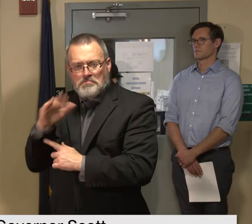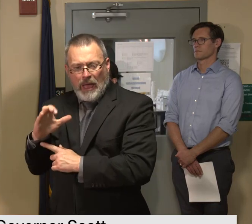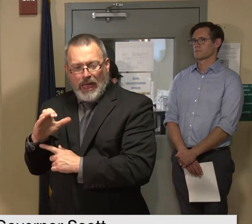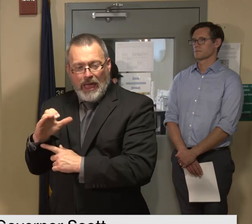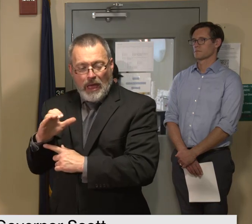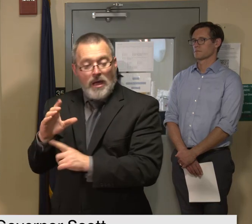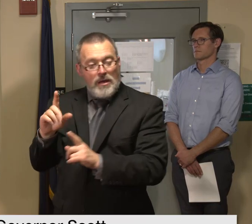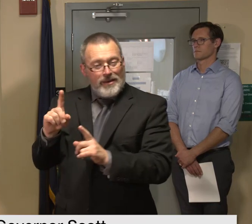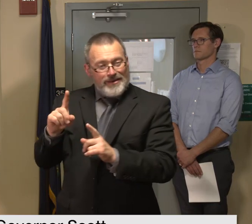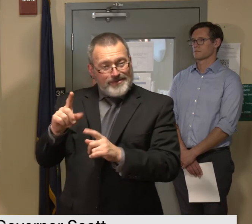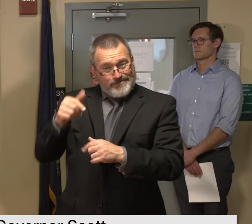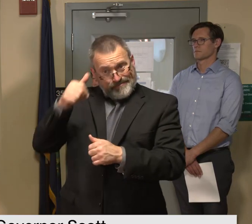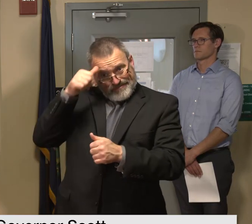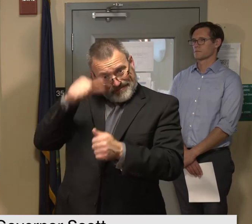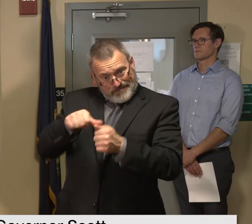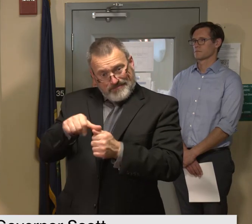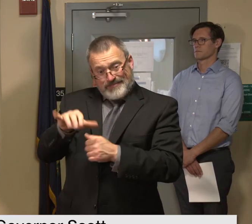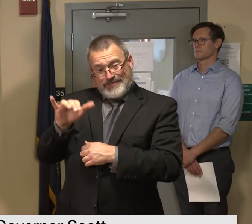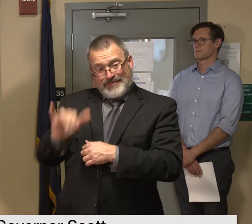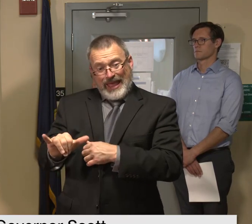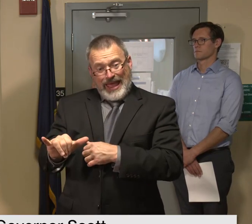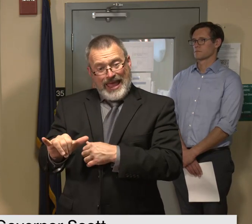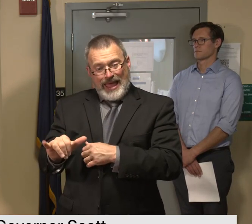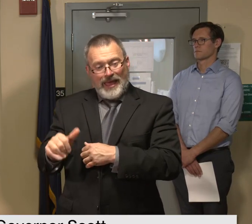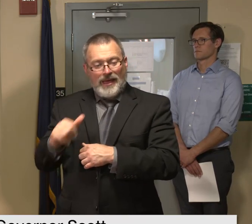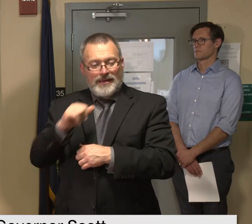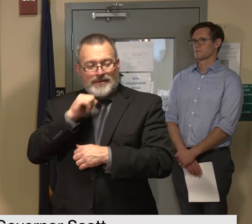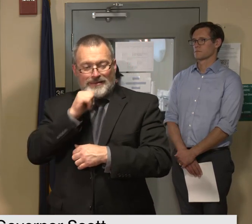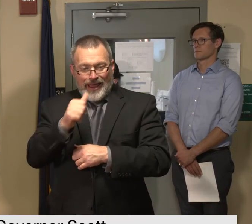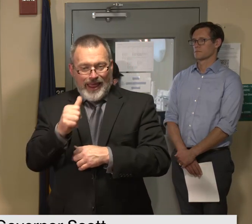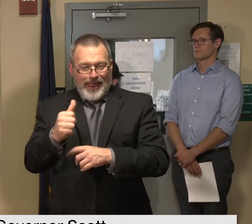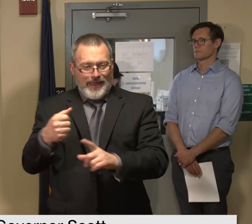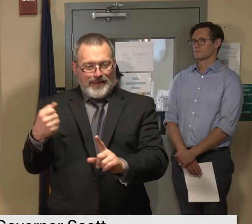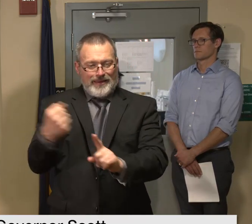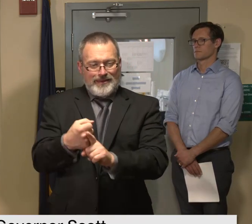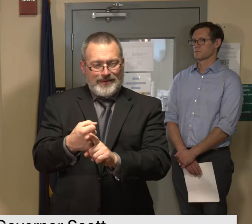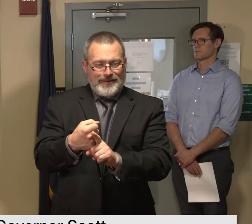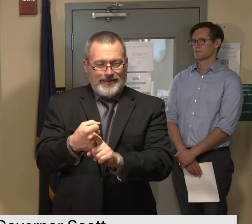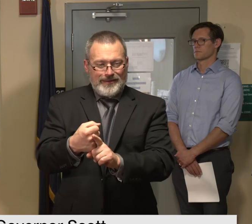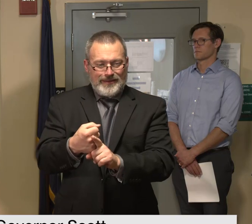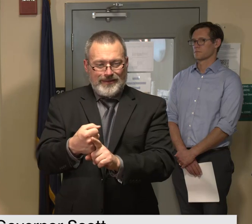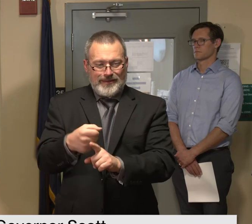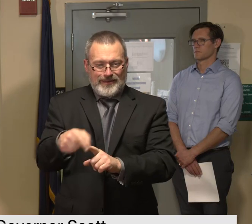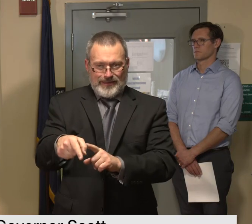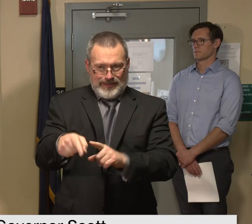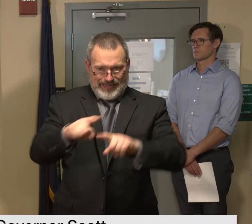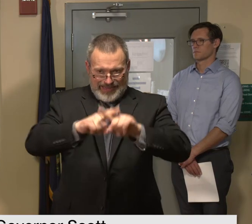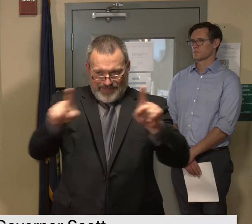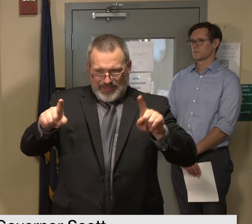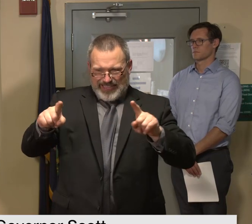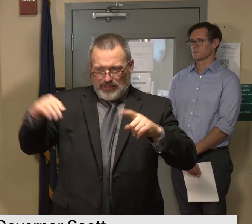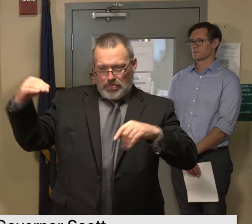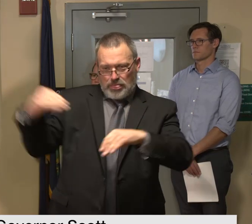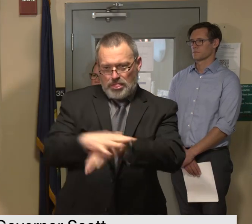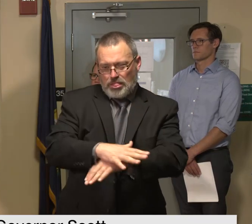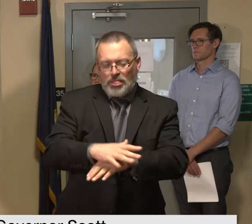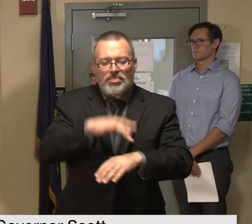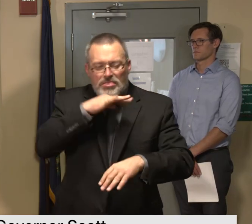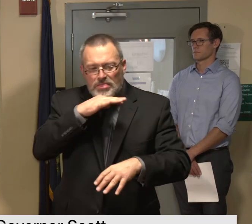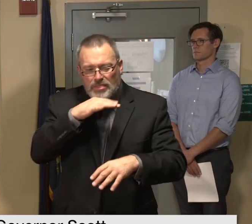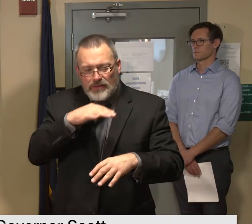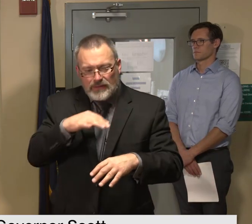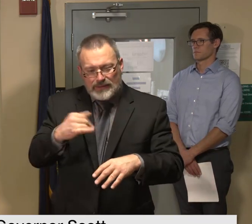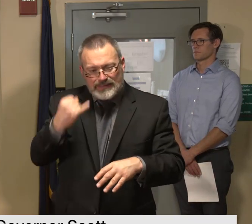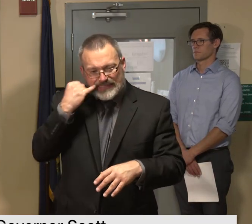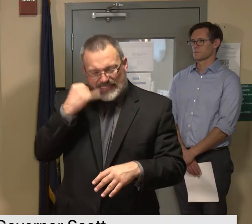does not affect water that is otherwise contaminated so if your water looks cloudy it's